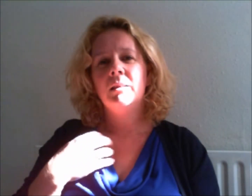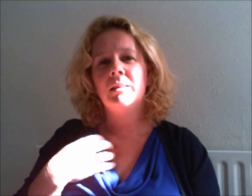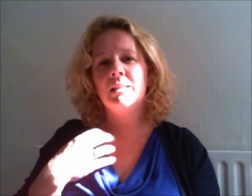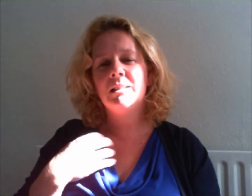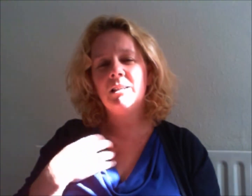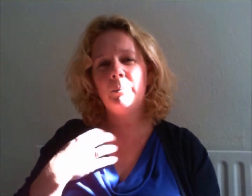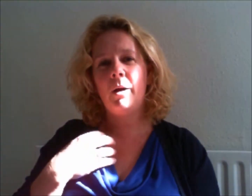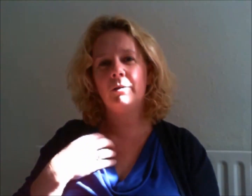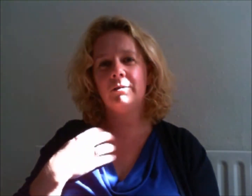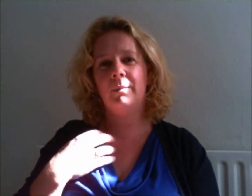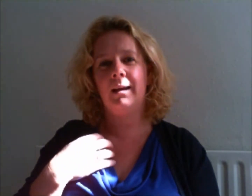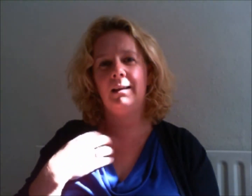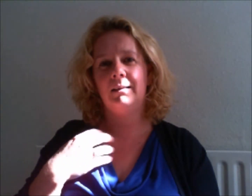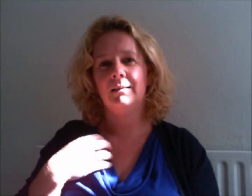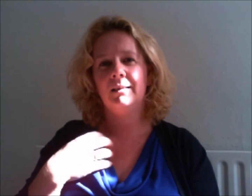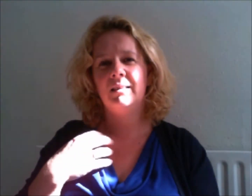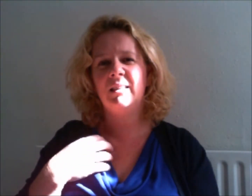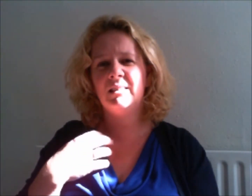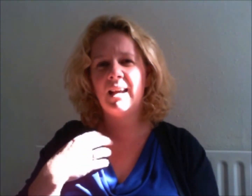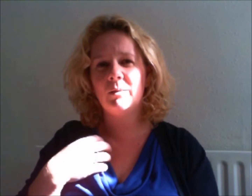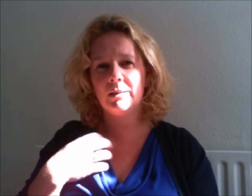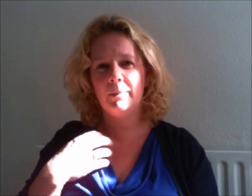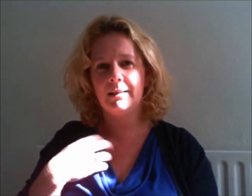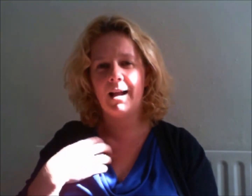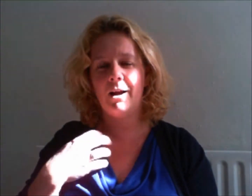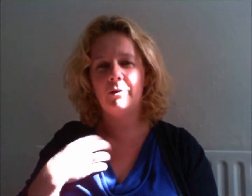There's still a part of me that doubts myself.